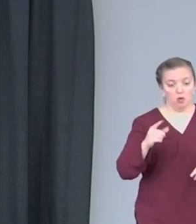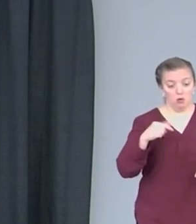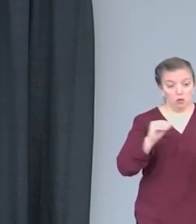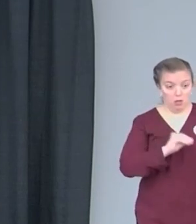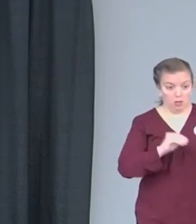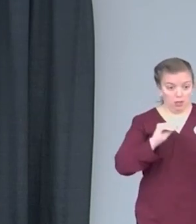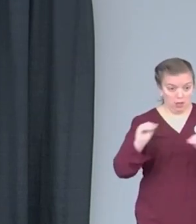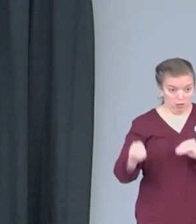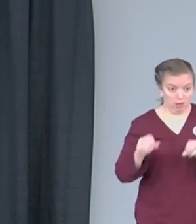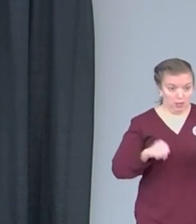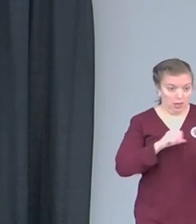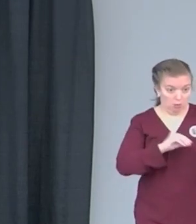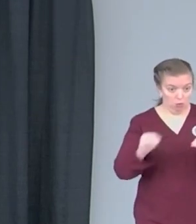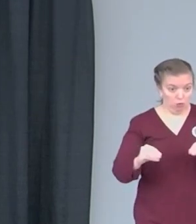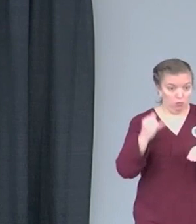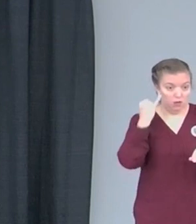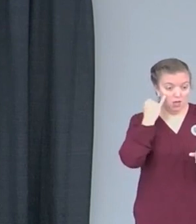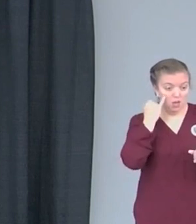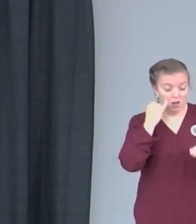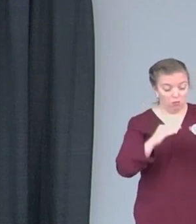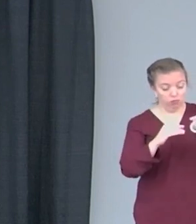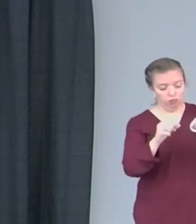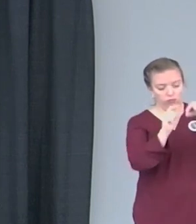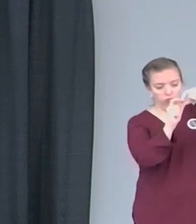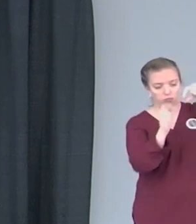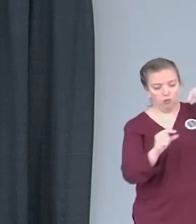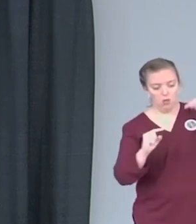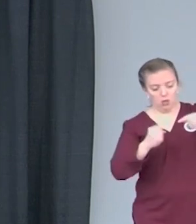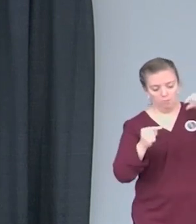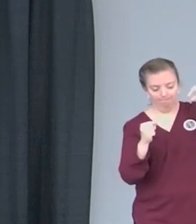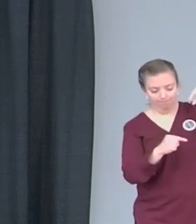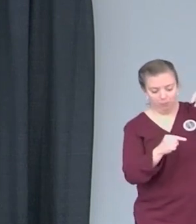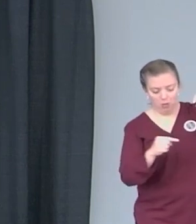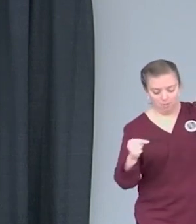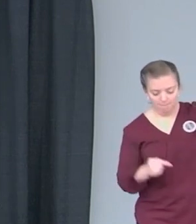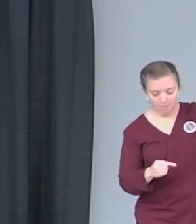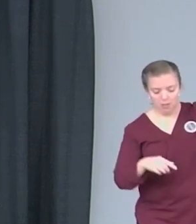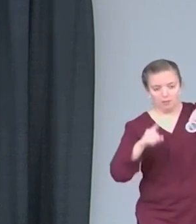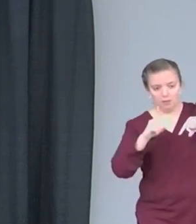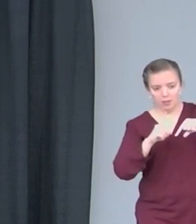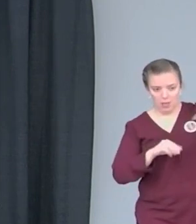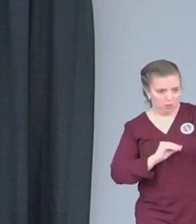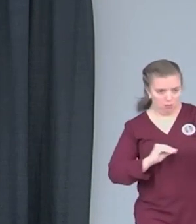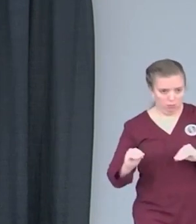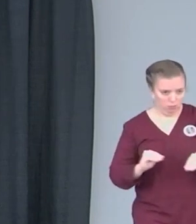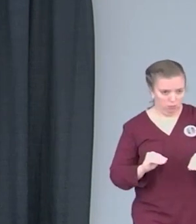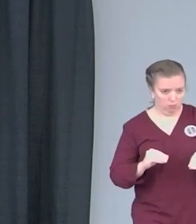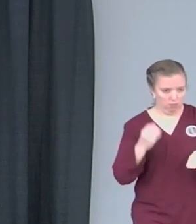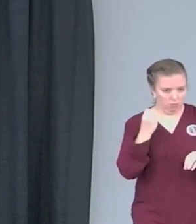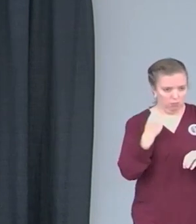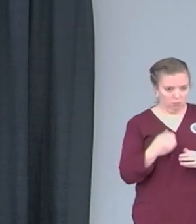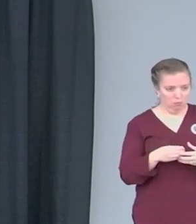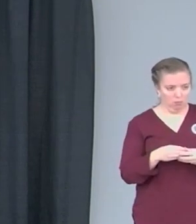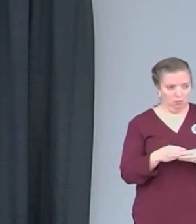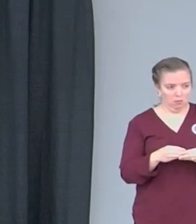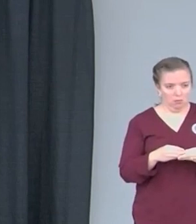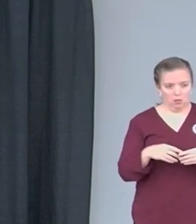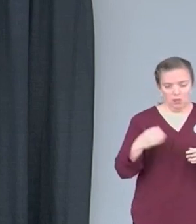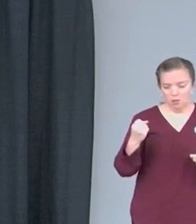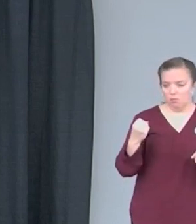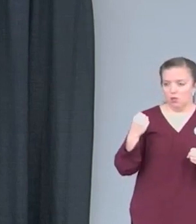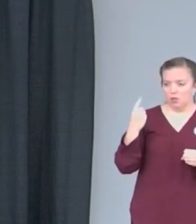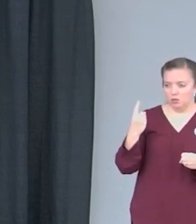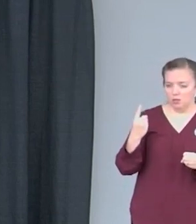me, I'm probably mid range by my waist. Okay. So just so you can kind of understand